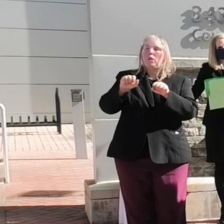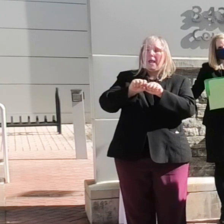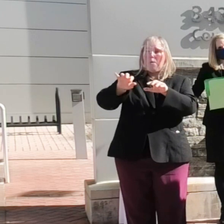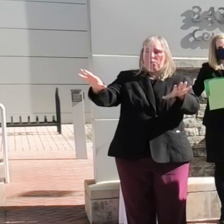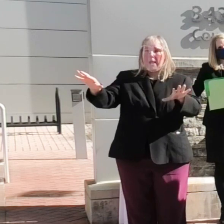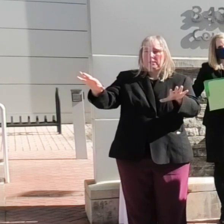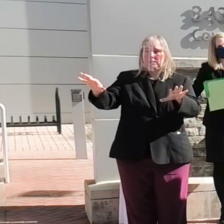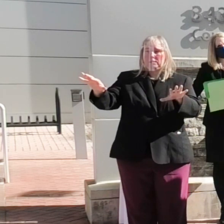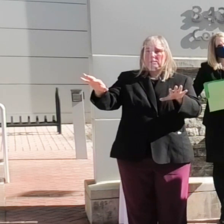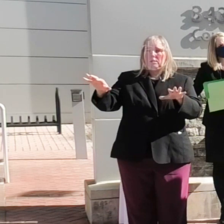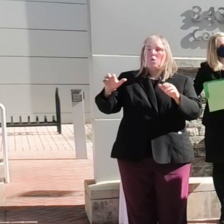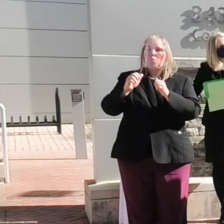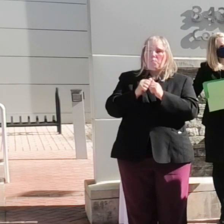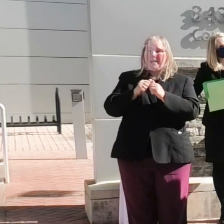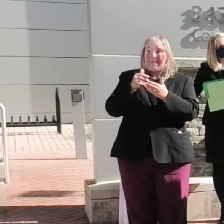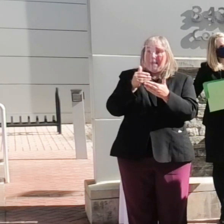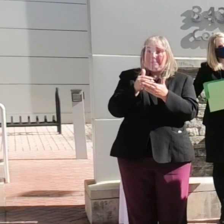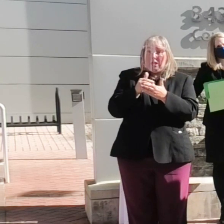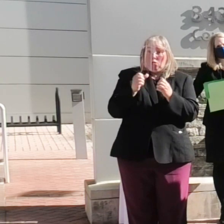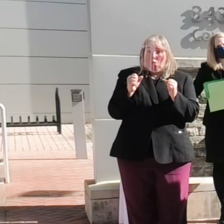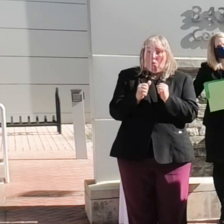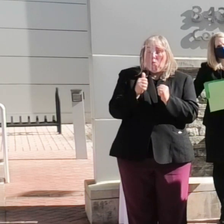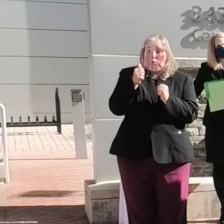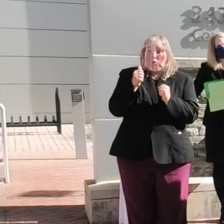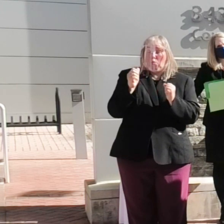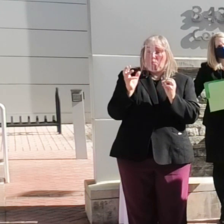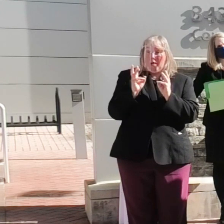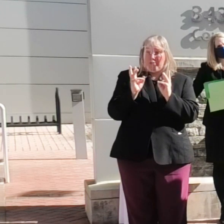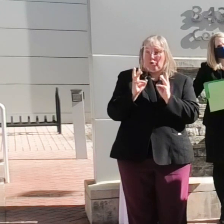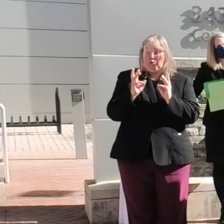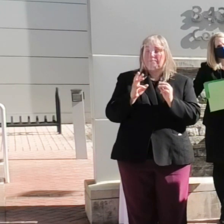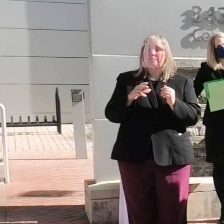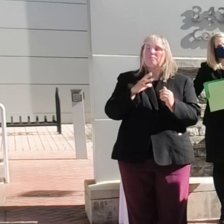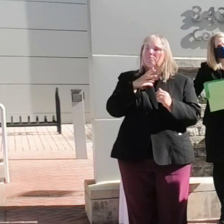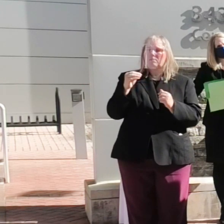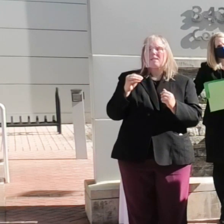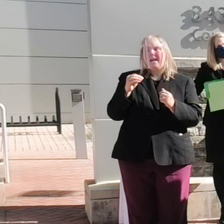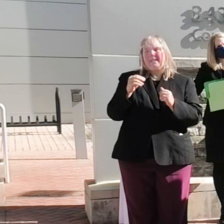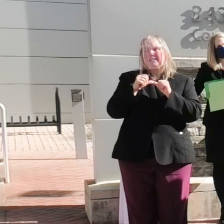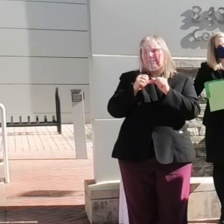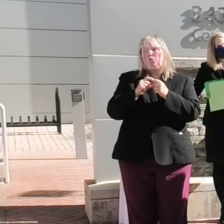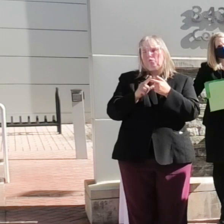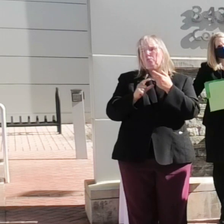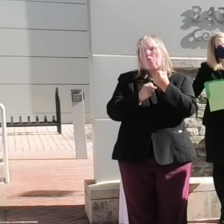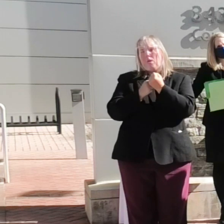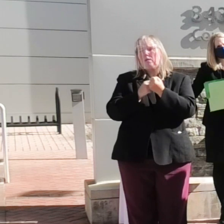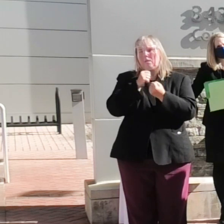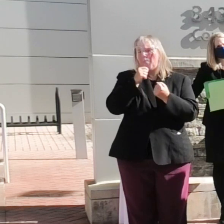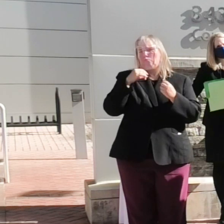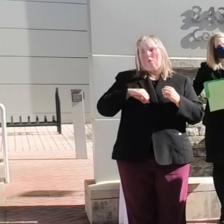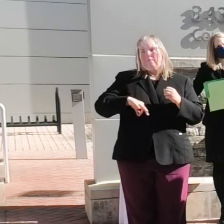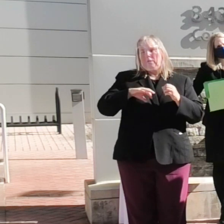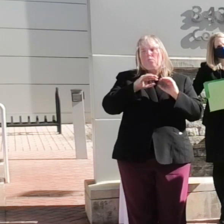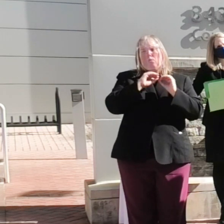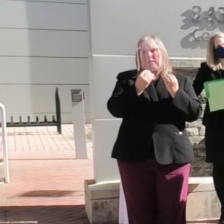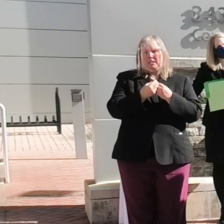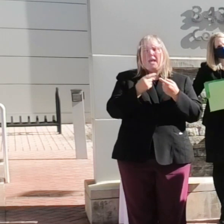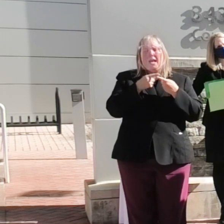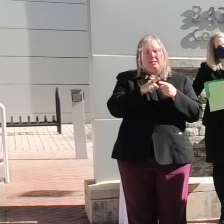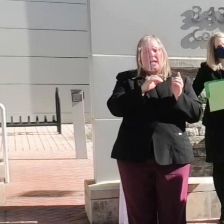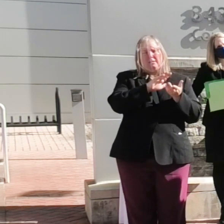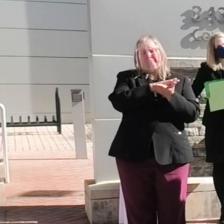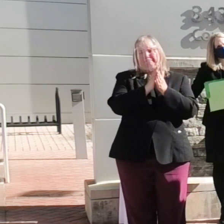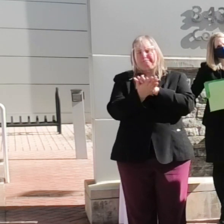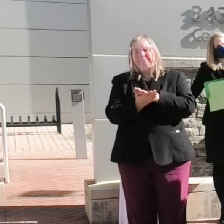with the imminent colder weather and continue to support our nonprofits as they modernize and digitize their